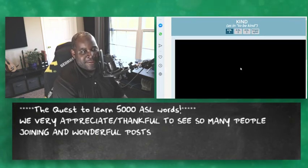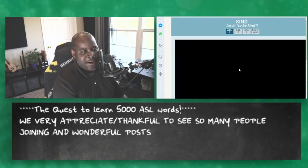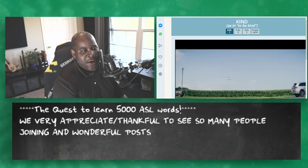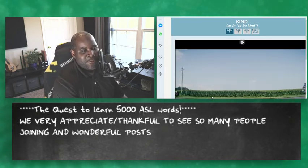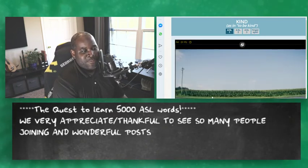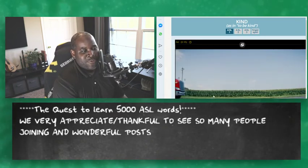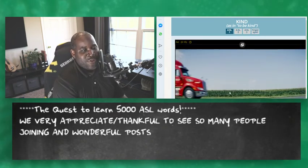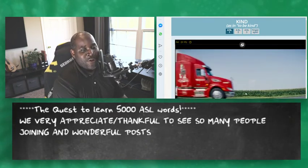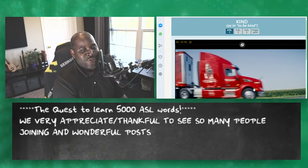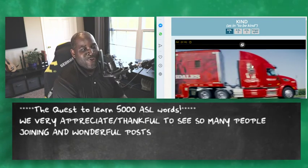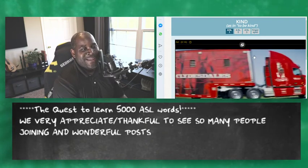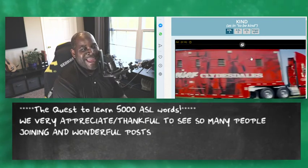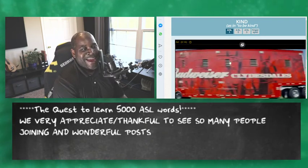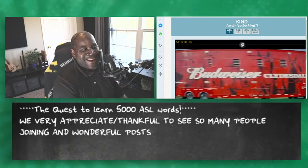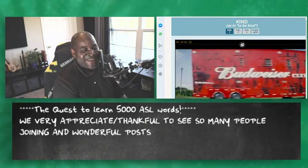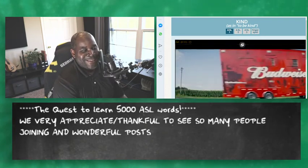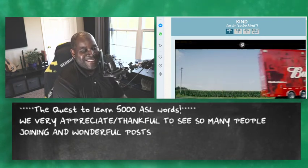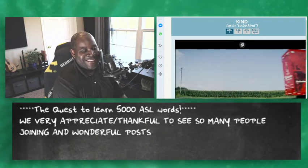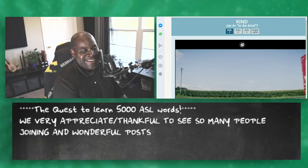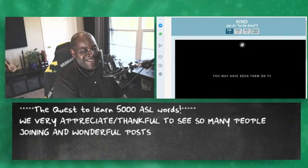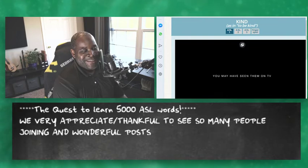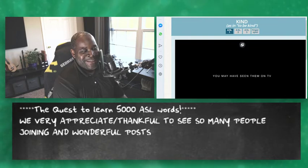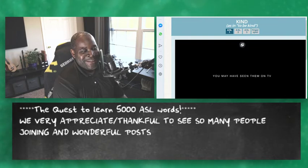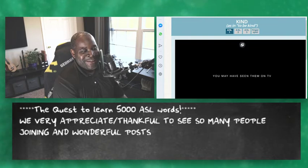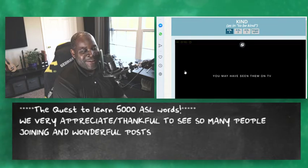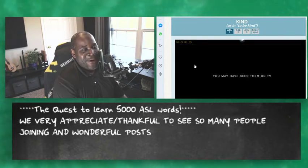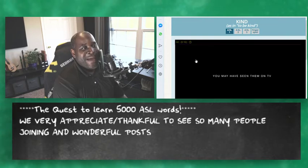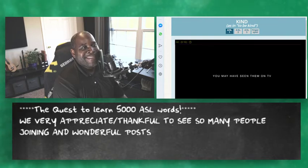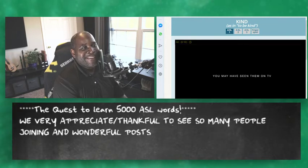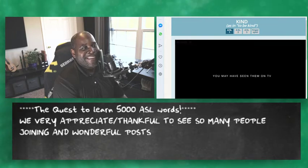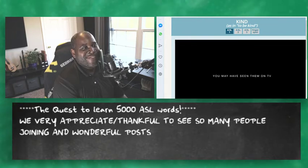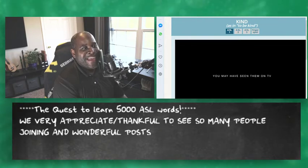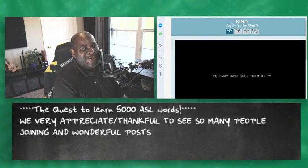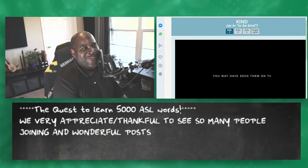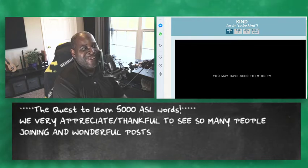oh don't you dare no ads on this channel sir